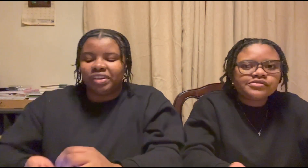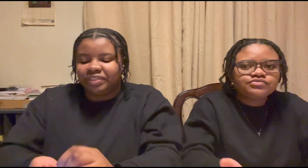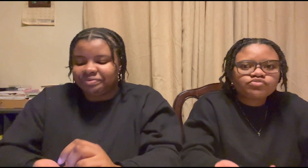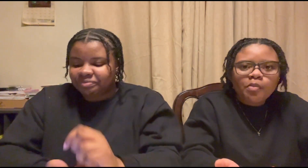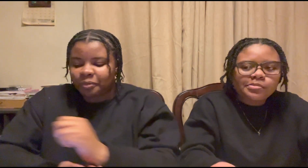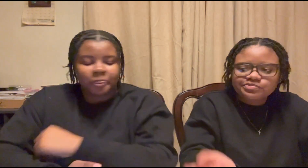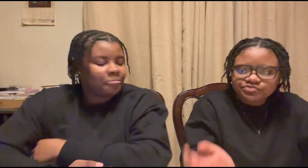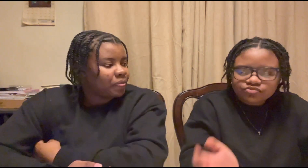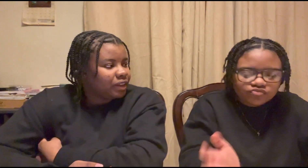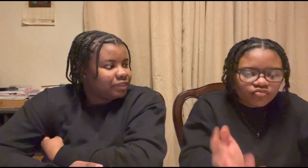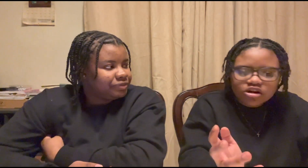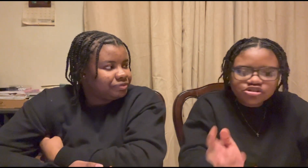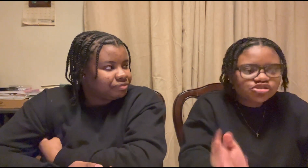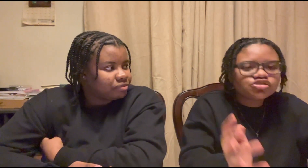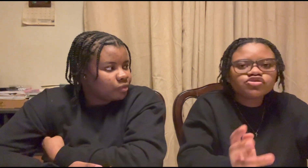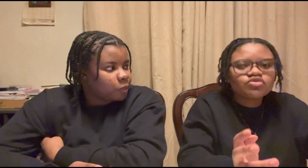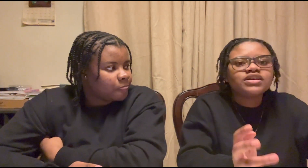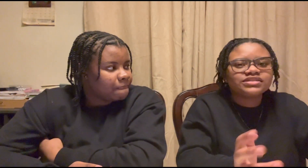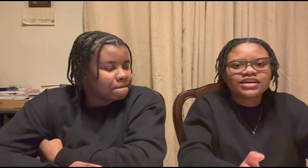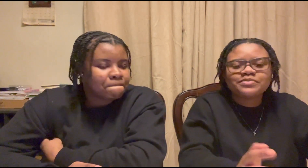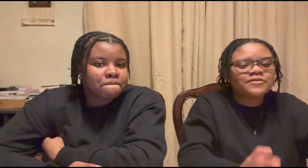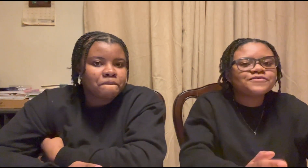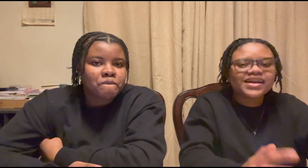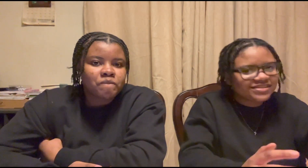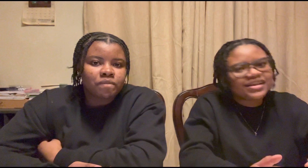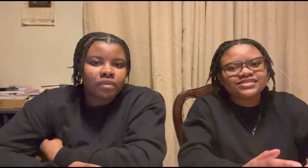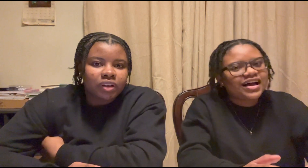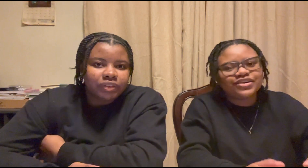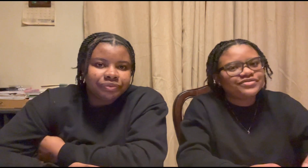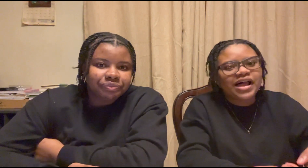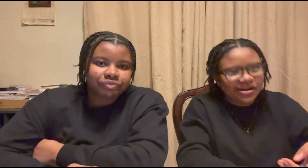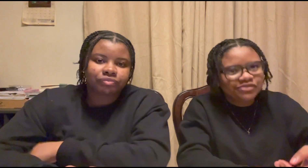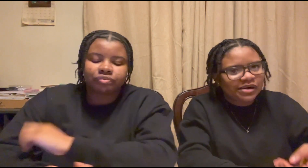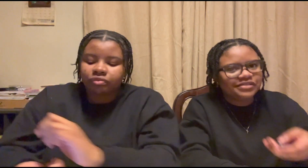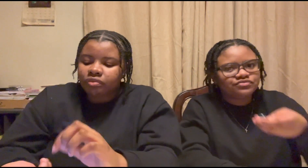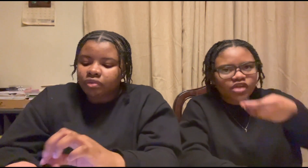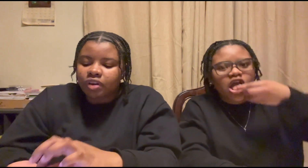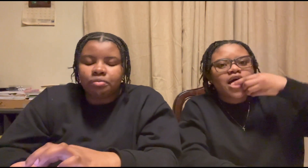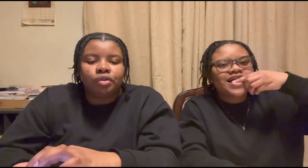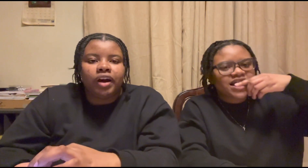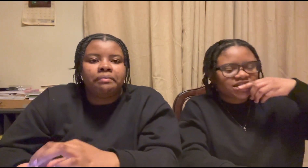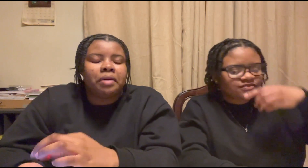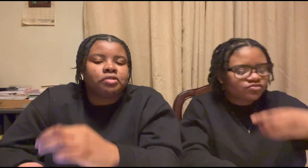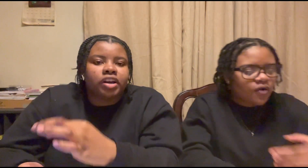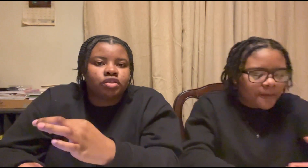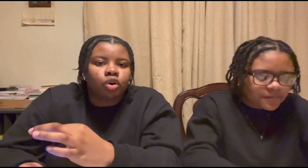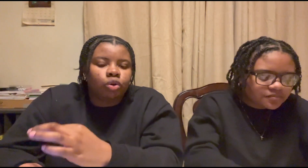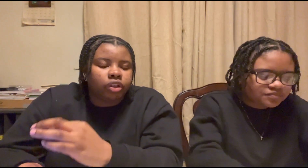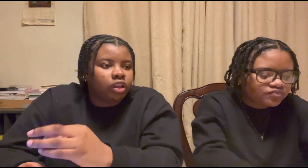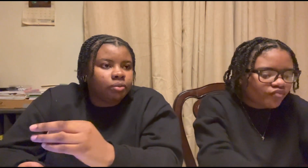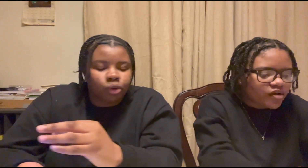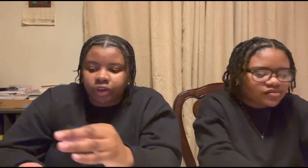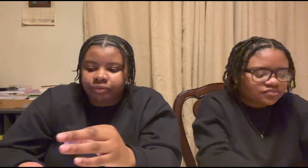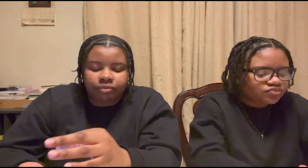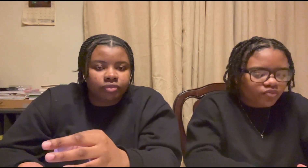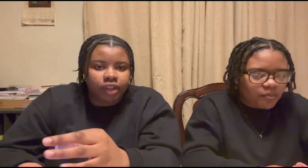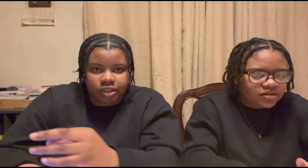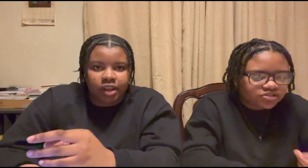she should know how to type the fastest out of everybody bro i memorized the whole keyboard that's how